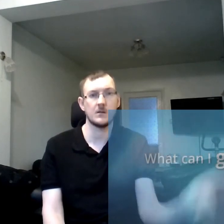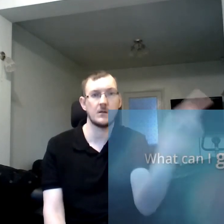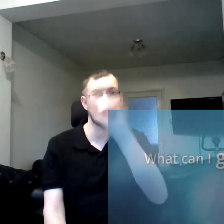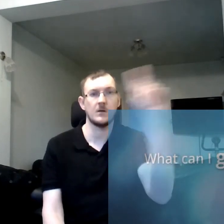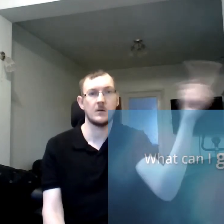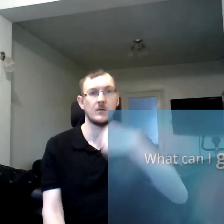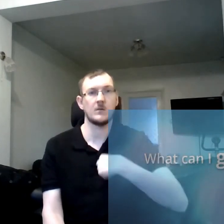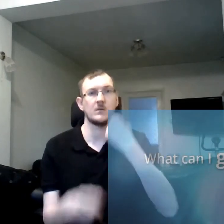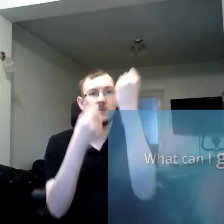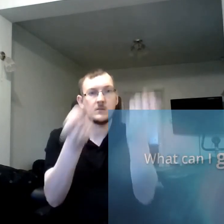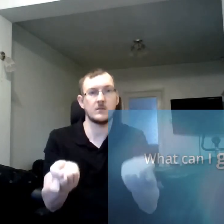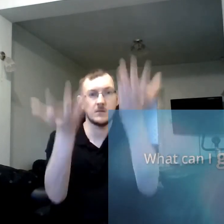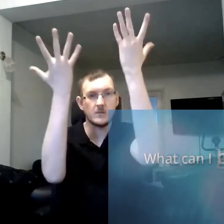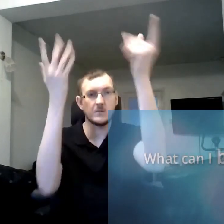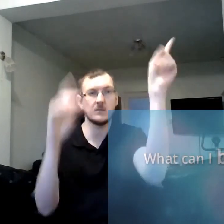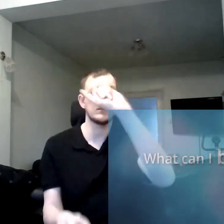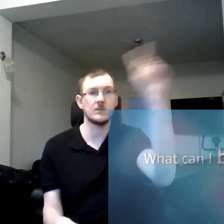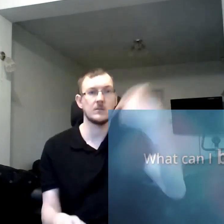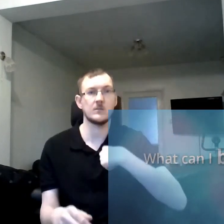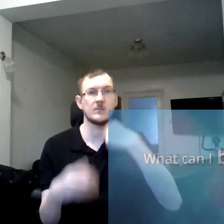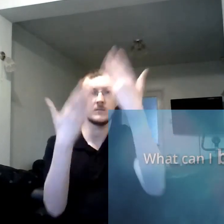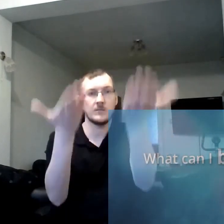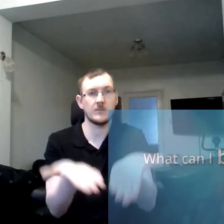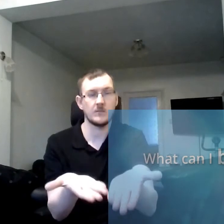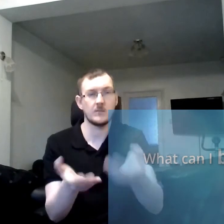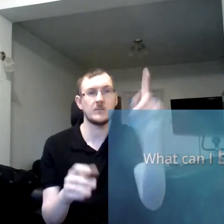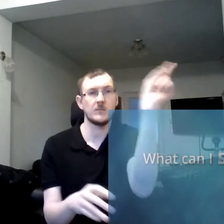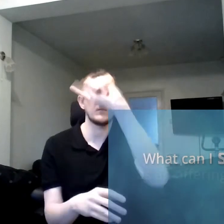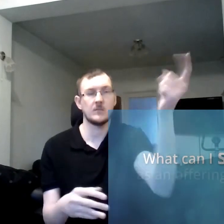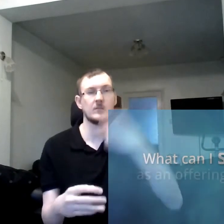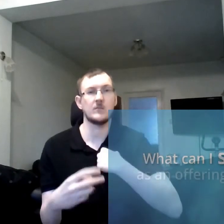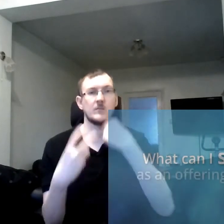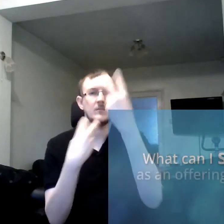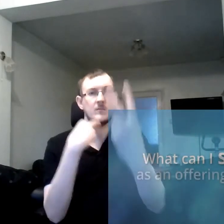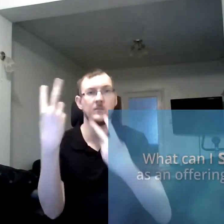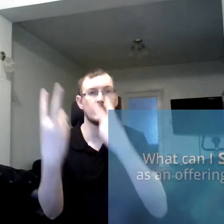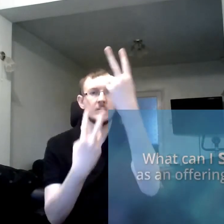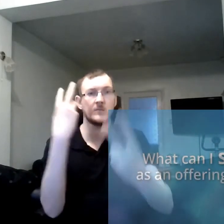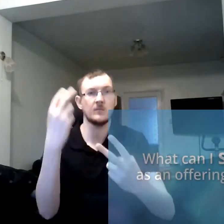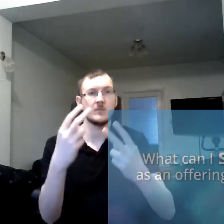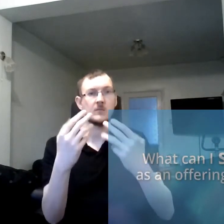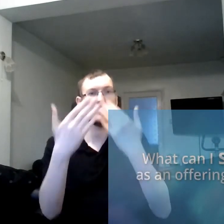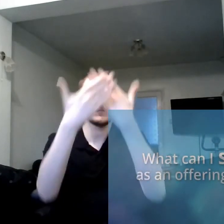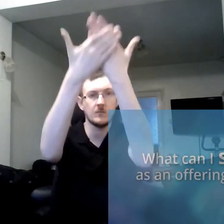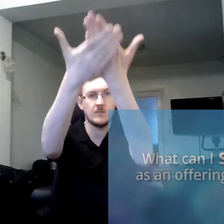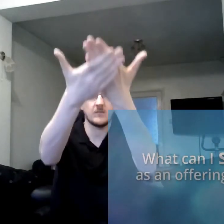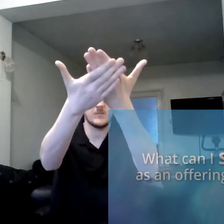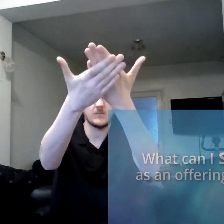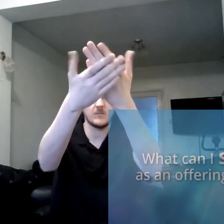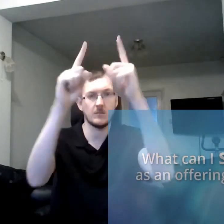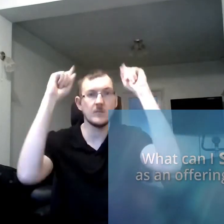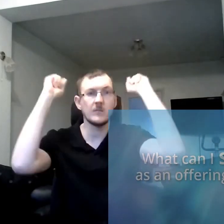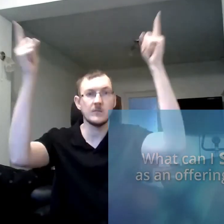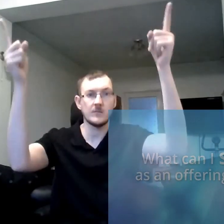What can I give? What can I bring? What can I sing? As an offering, Lord.